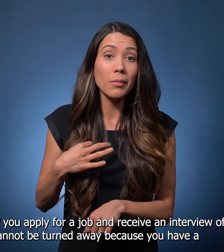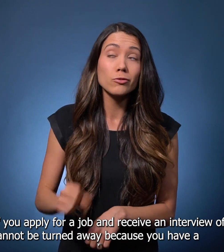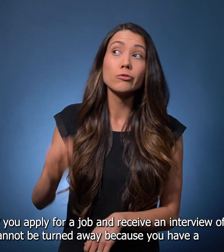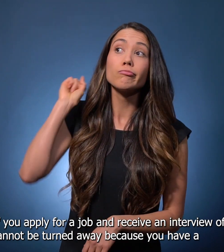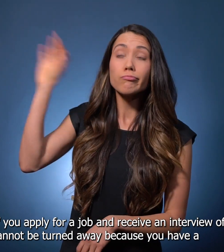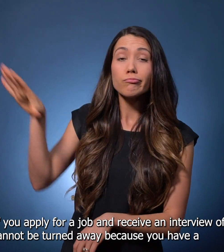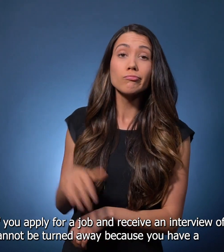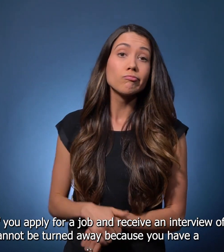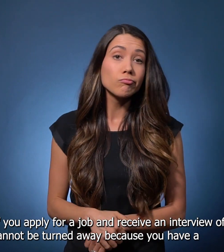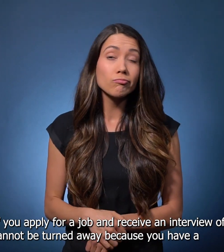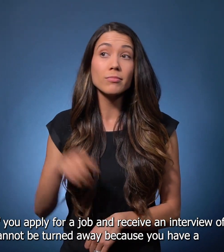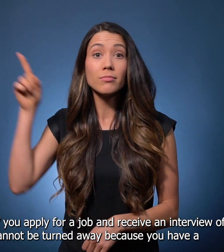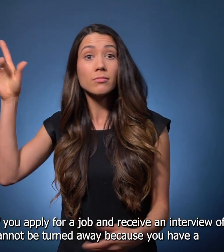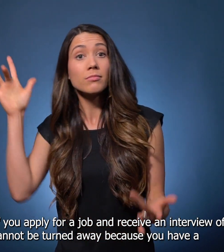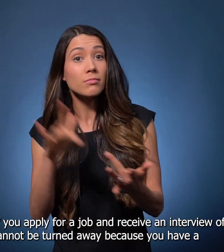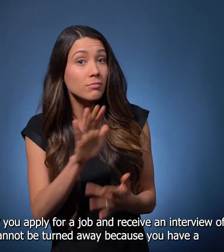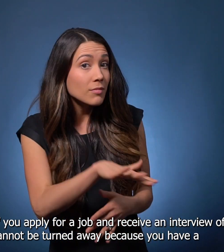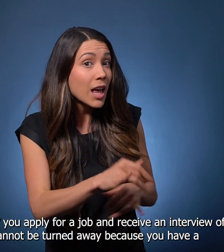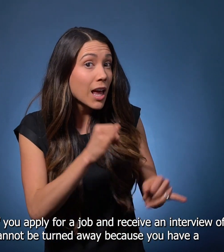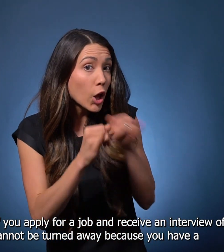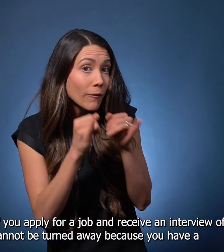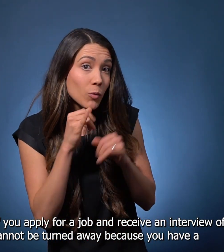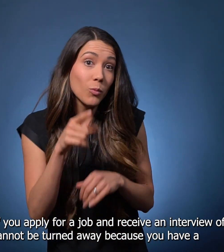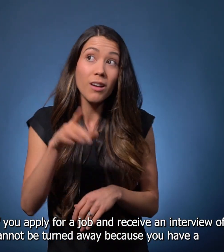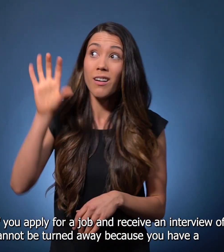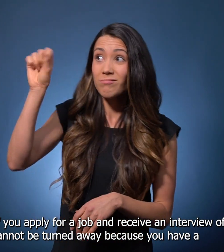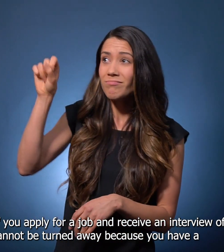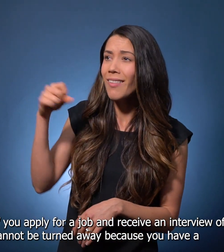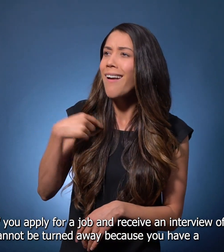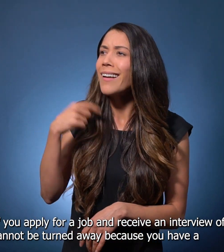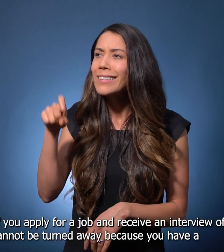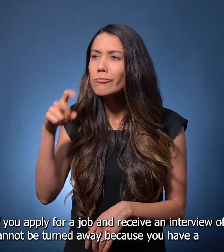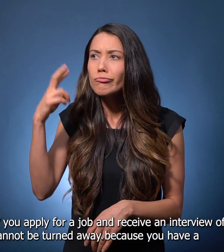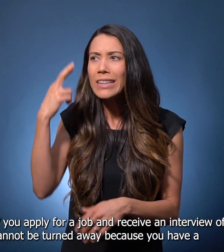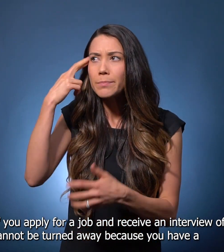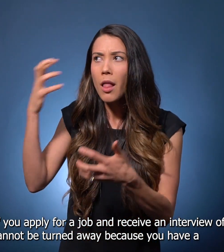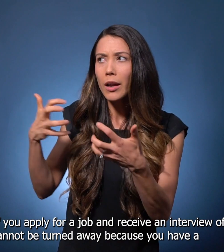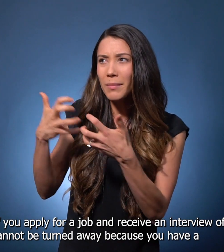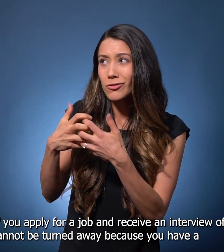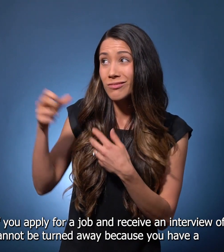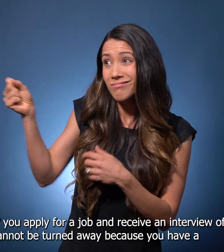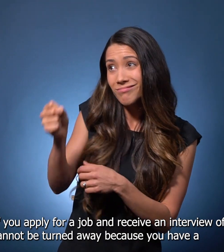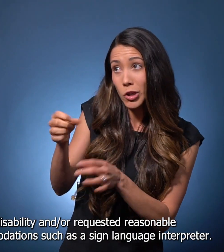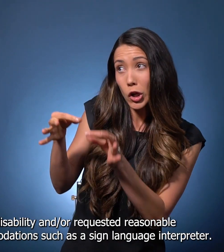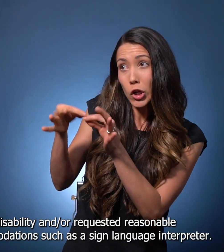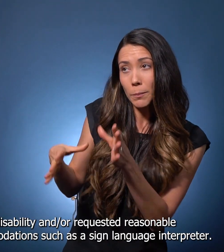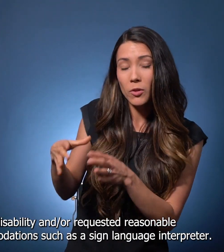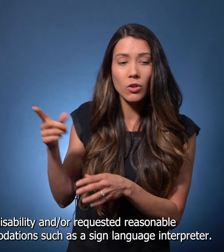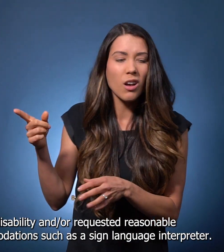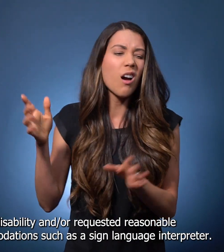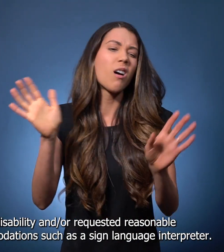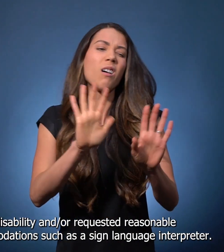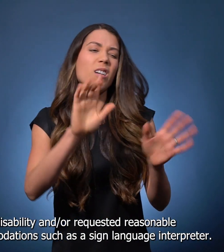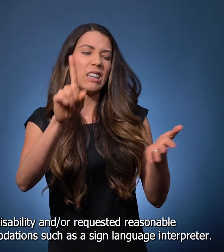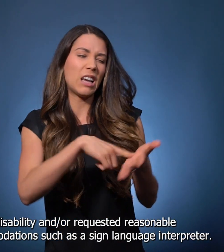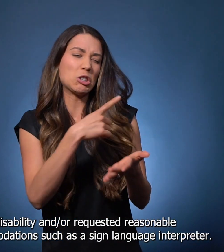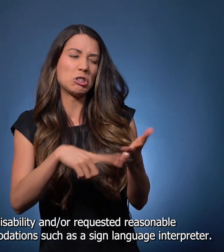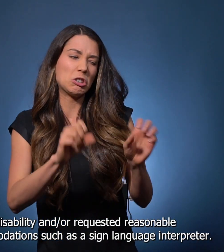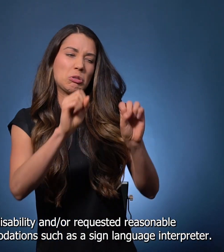job and receive an interview offer, you cannot be turned away because you have a disability and or requested reasonable accommodations